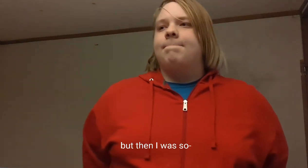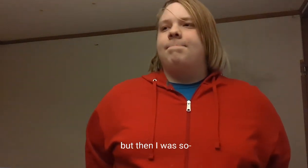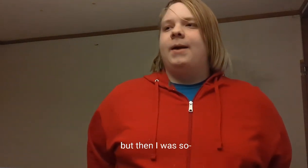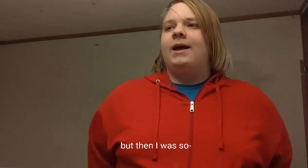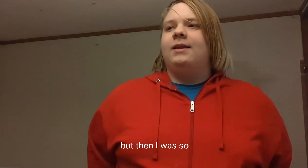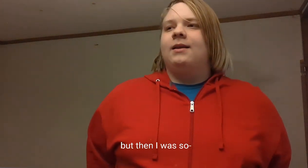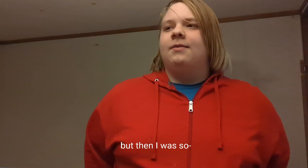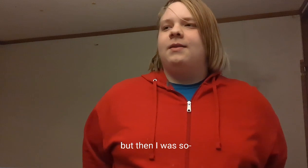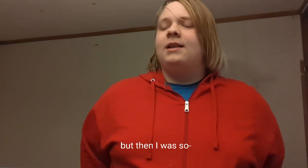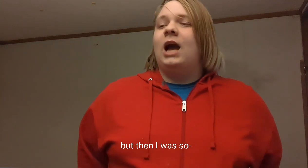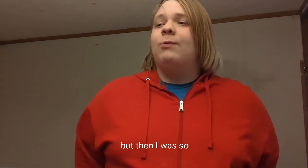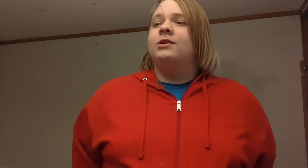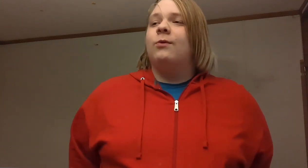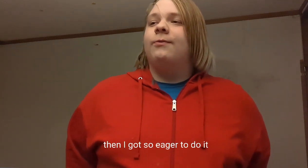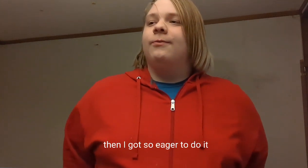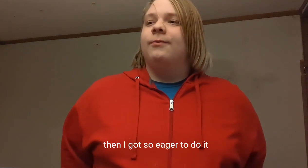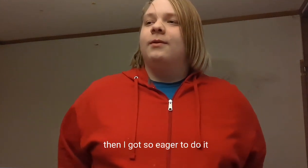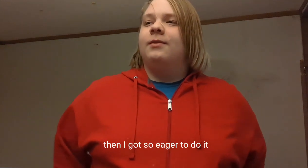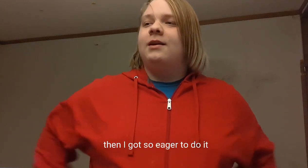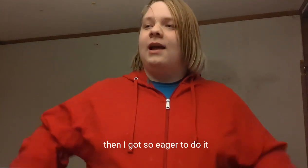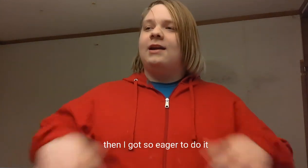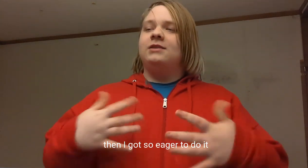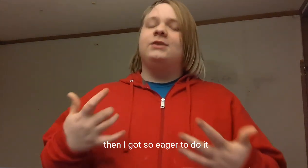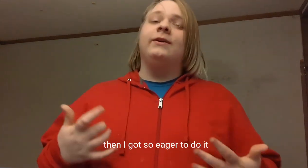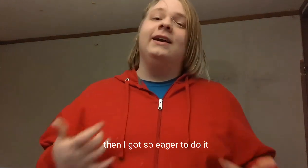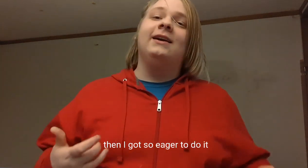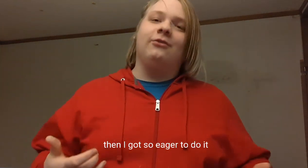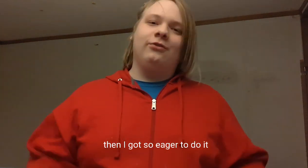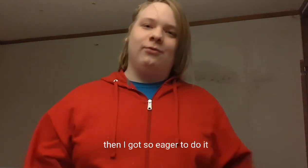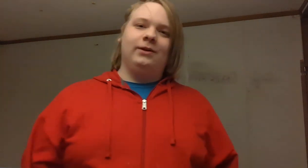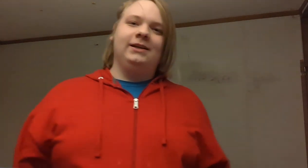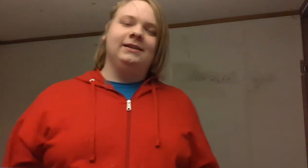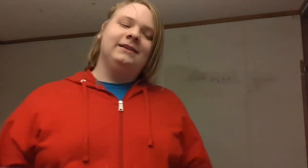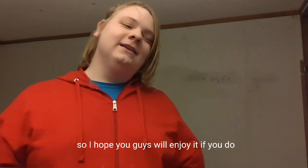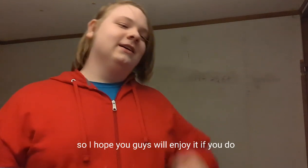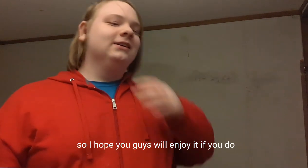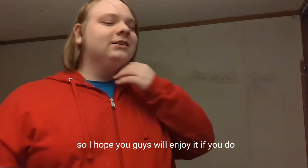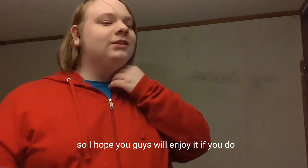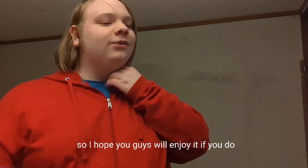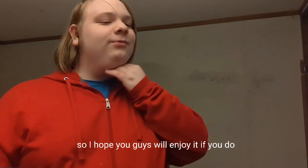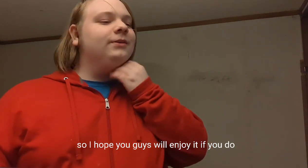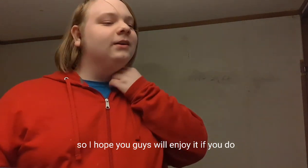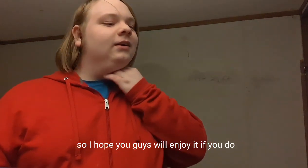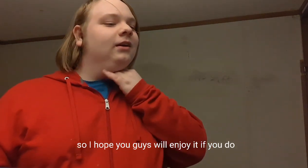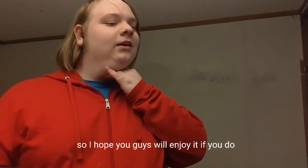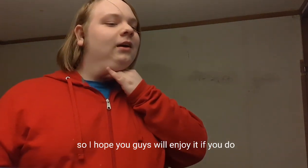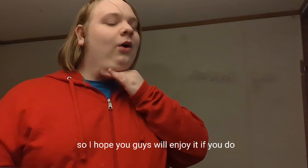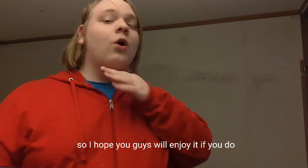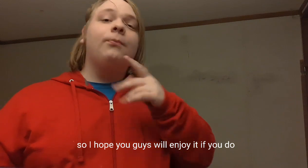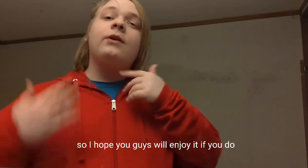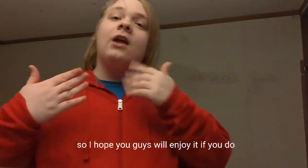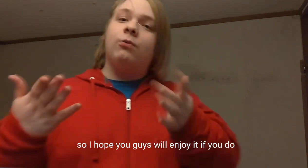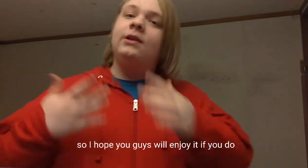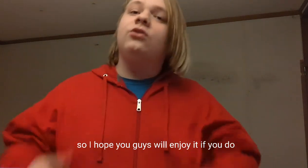then I was still, then I got some air golf to do it. So, I hope you guys really enjoy it,